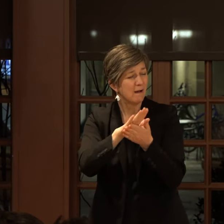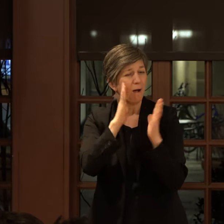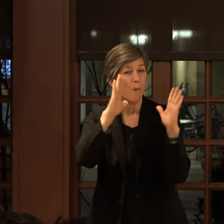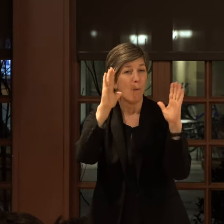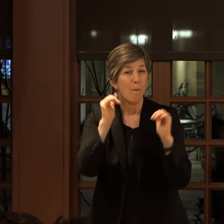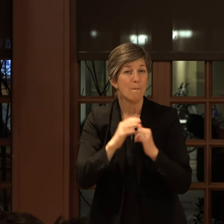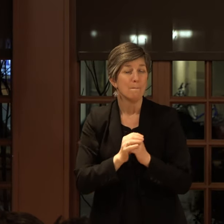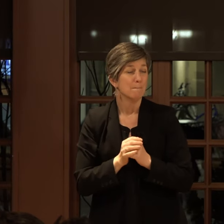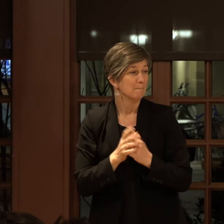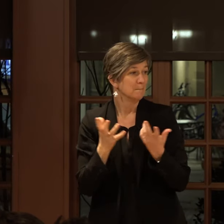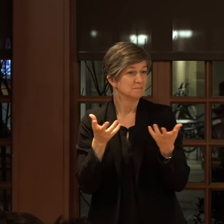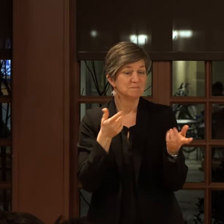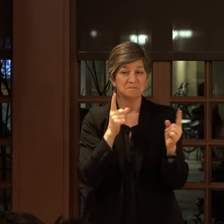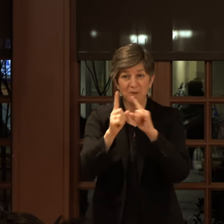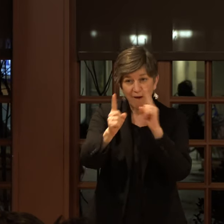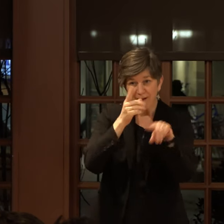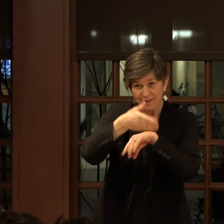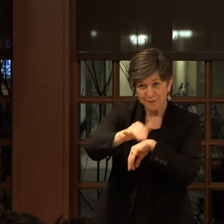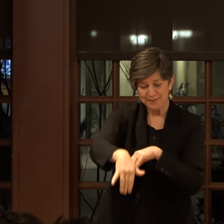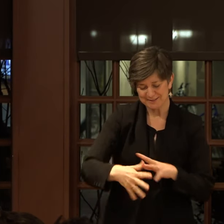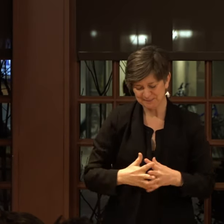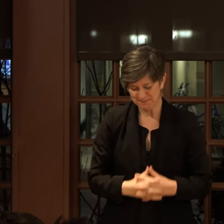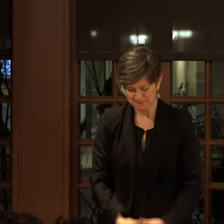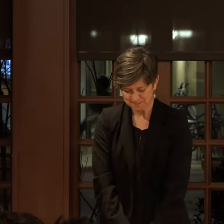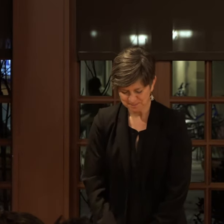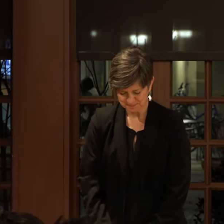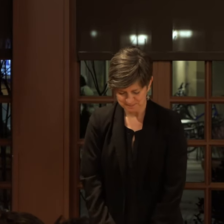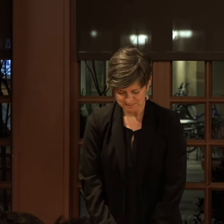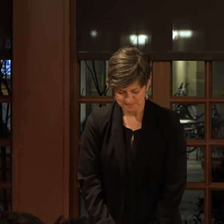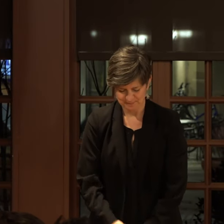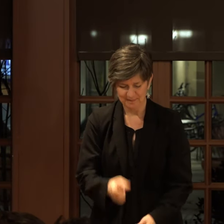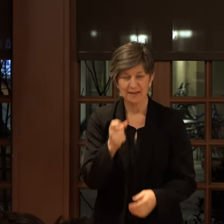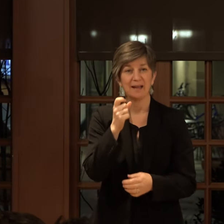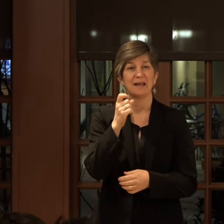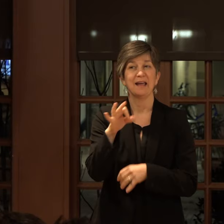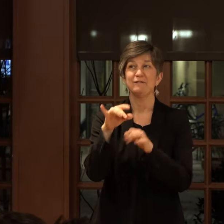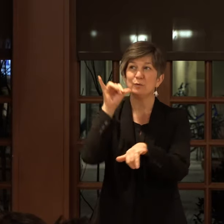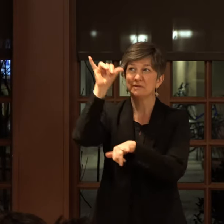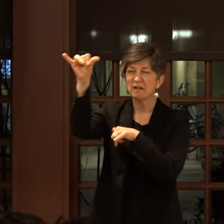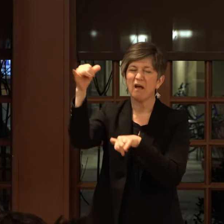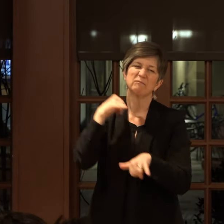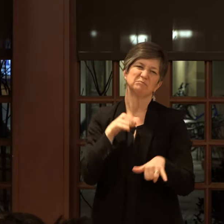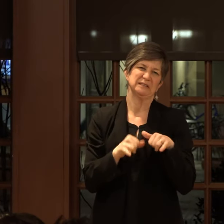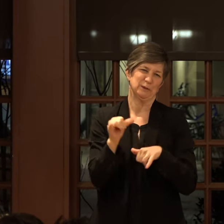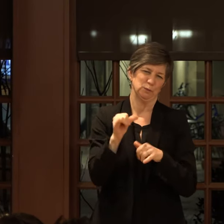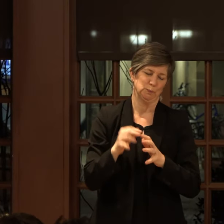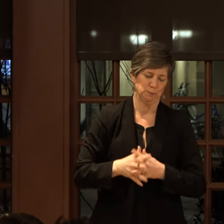to talk a little bit after this. It's called If You're Staying, I'll Stay Too.